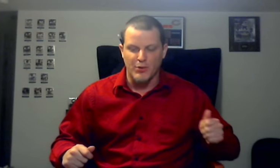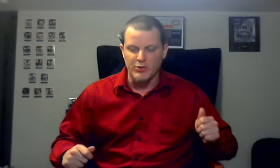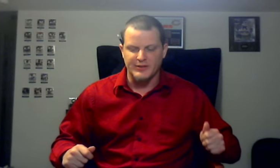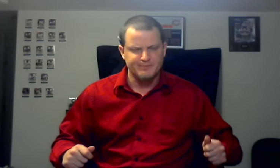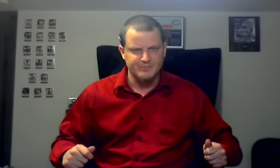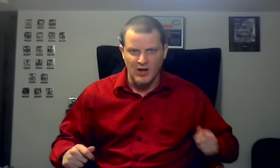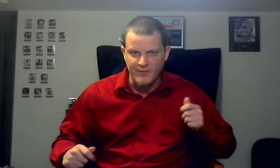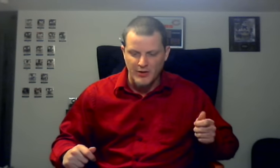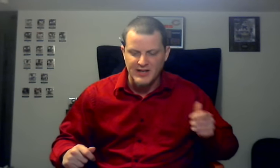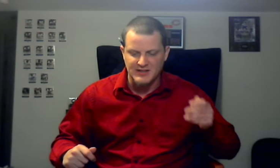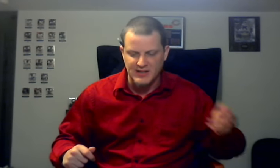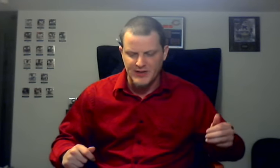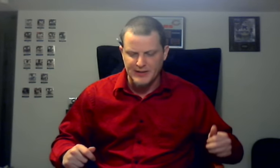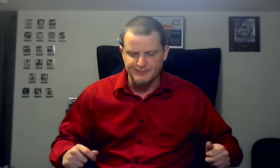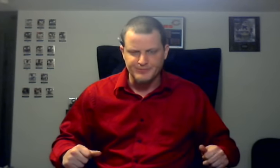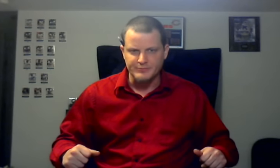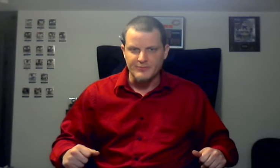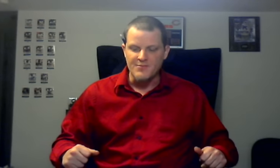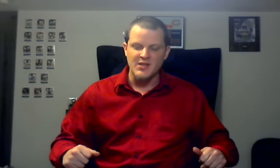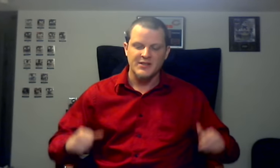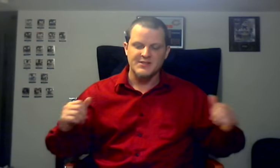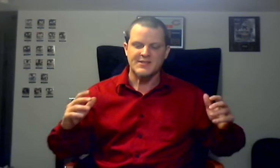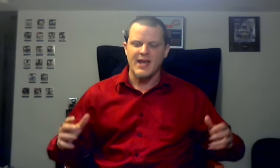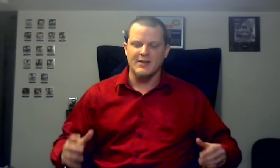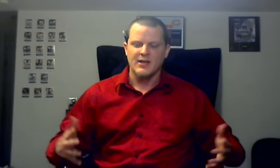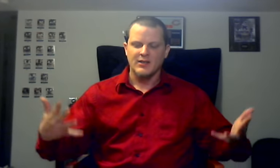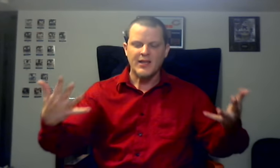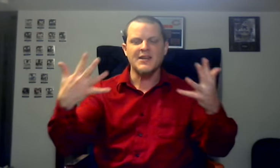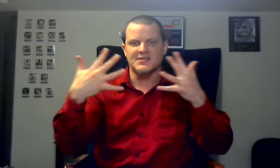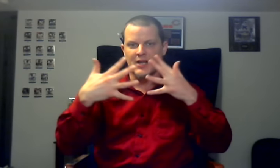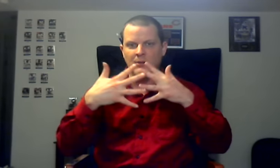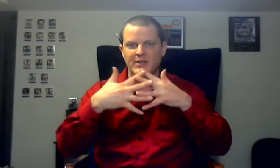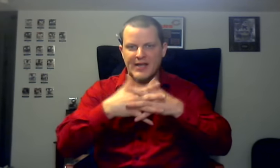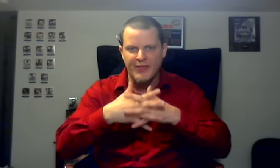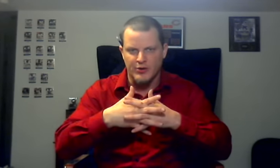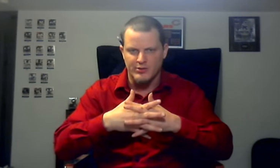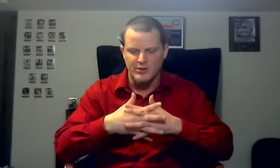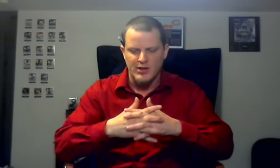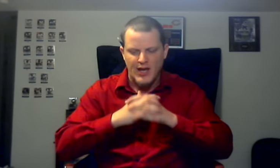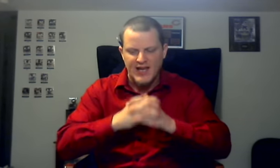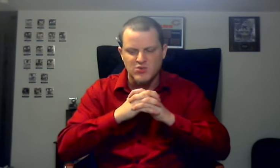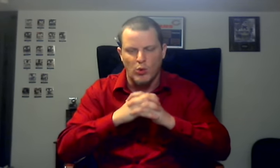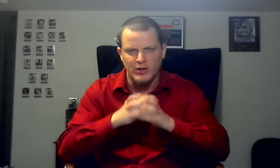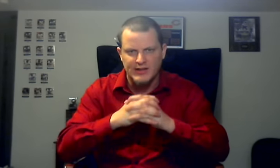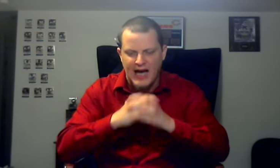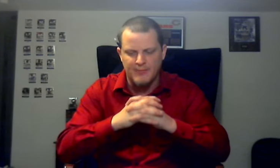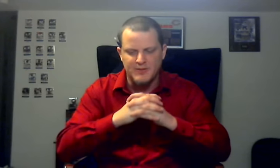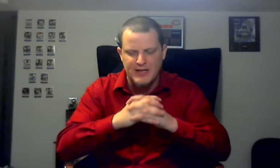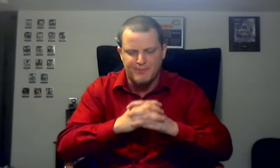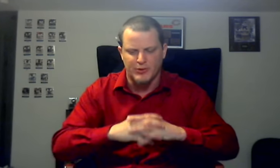burden of our negativity. Instead, let us come together as one common people,